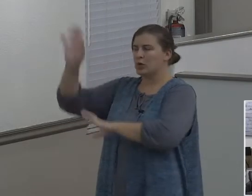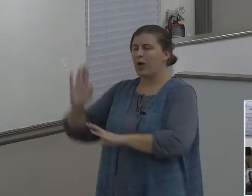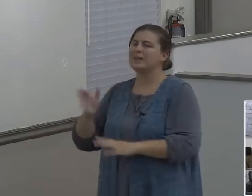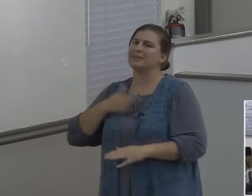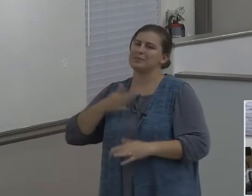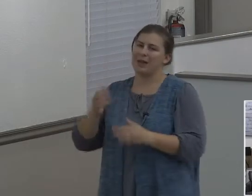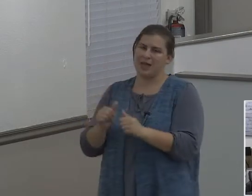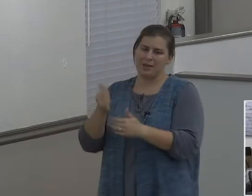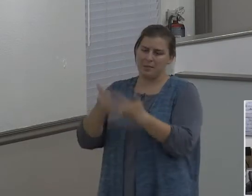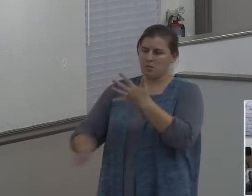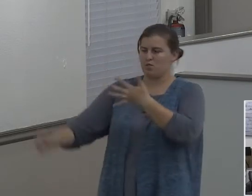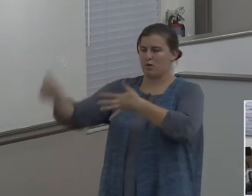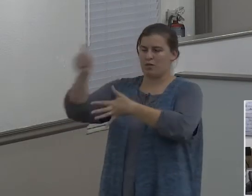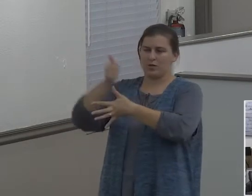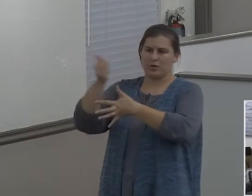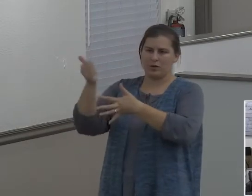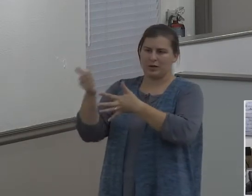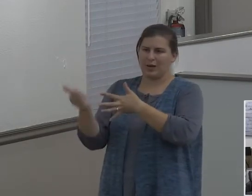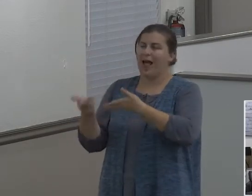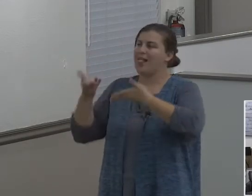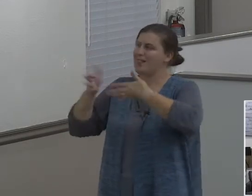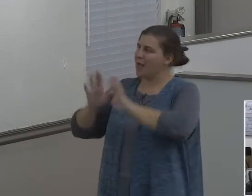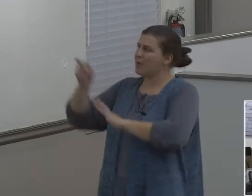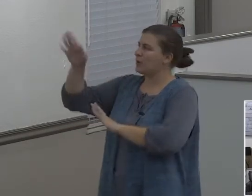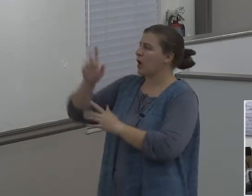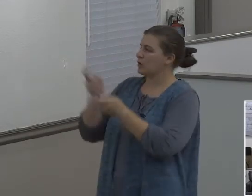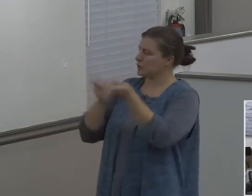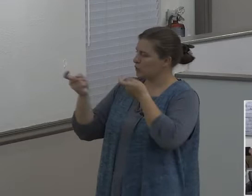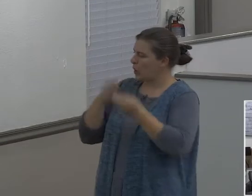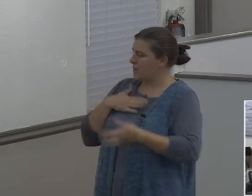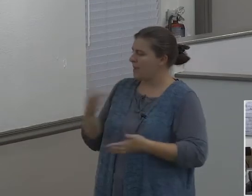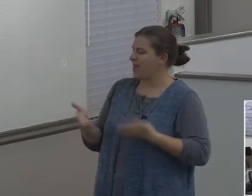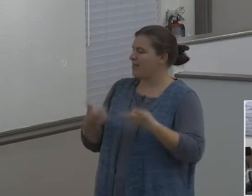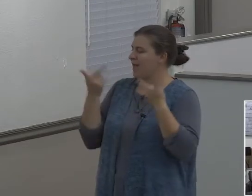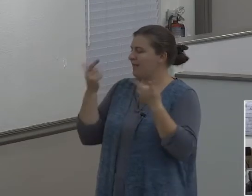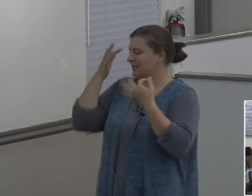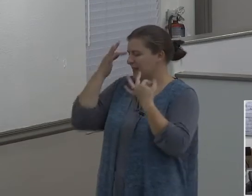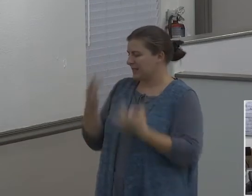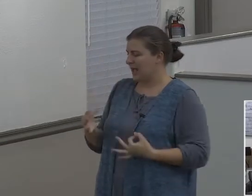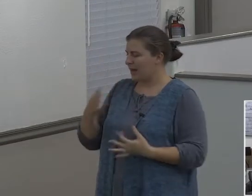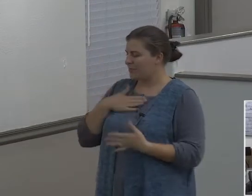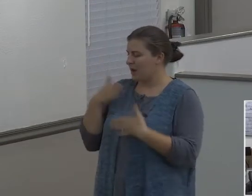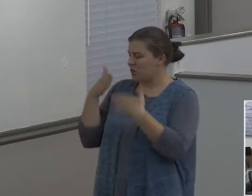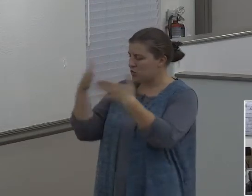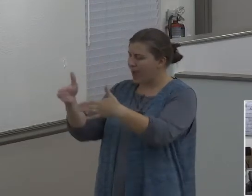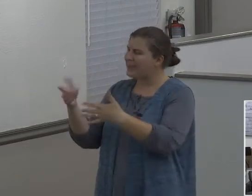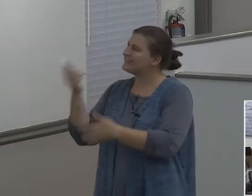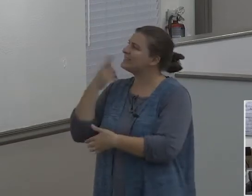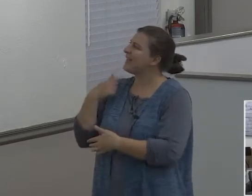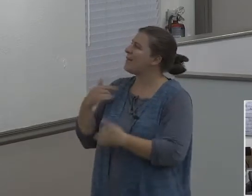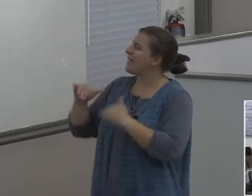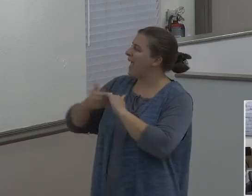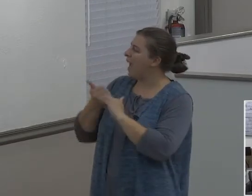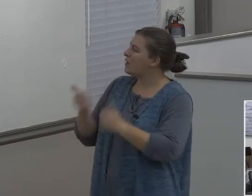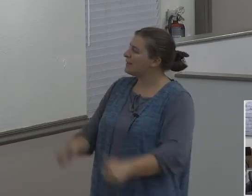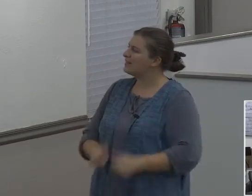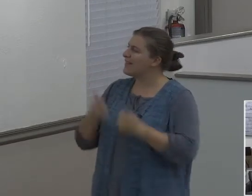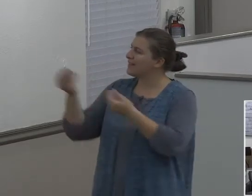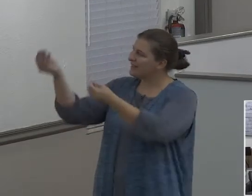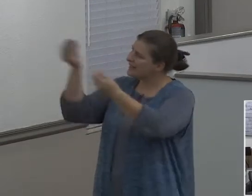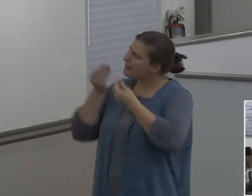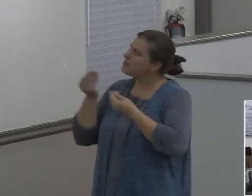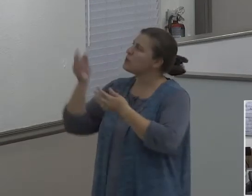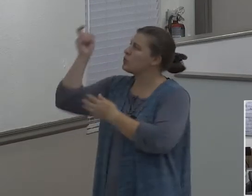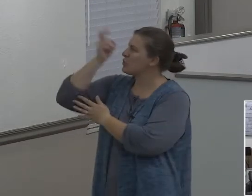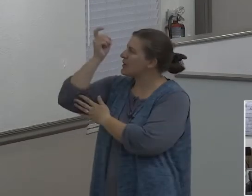Letting God run my life and dictate my direction and tell me how to live and give me wisdom and letting